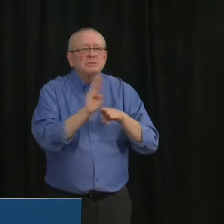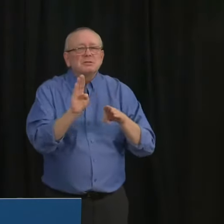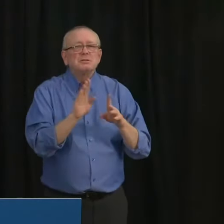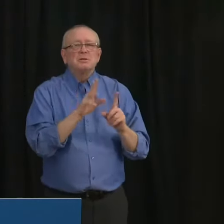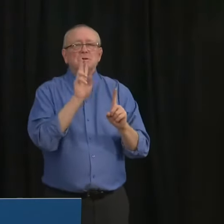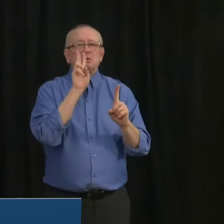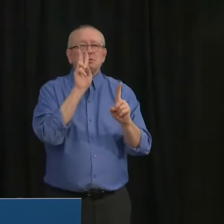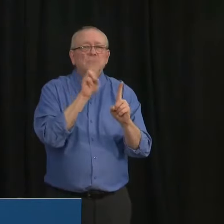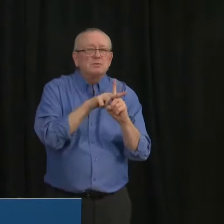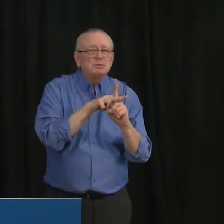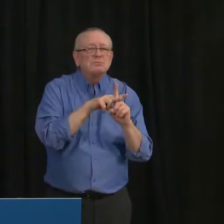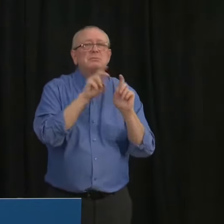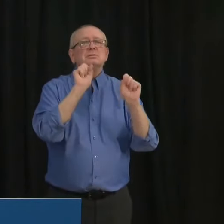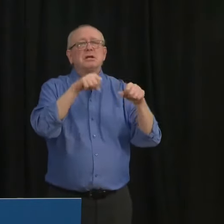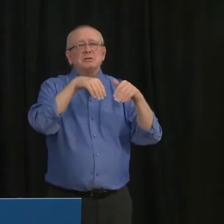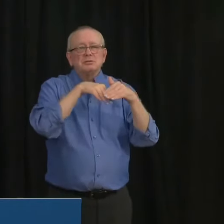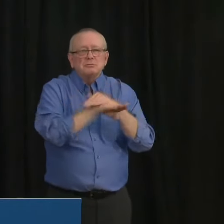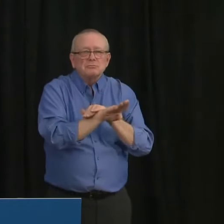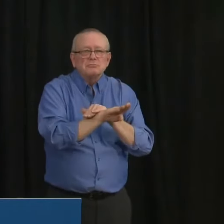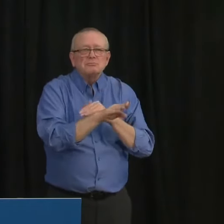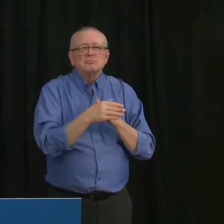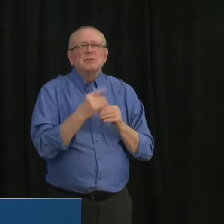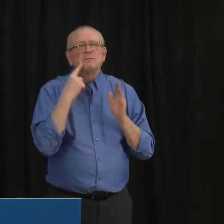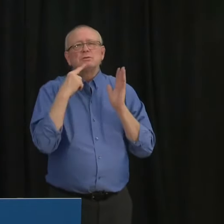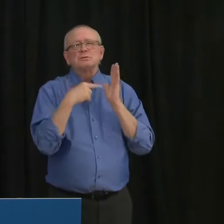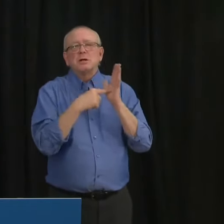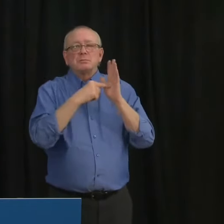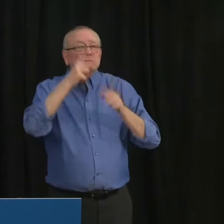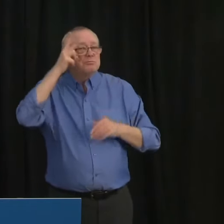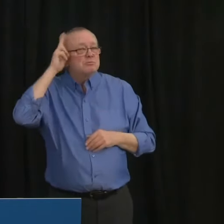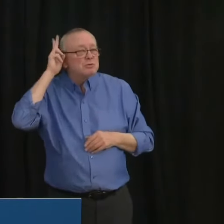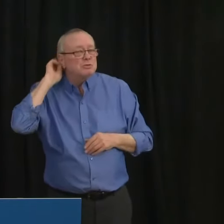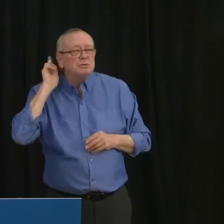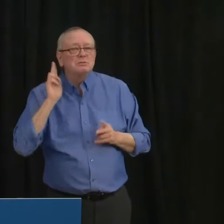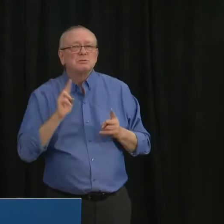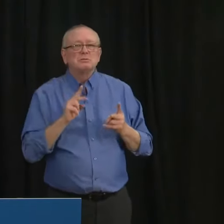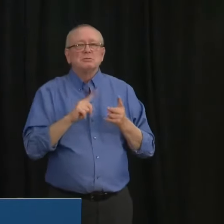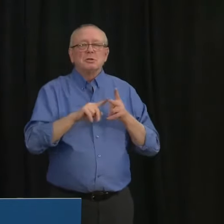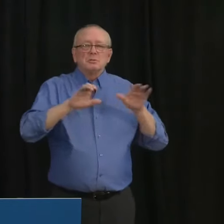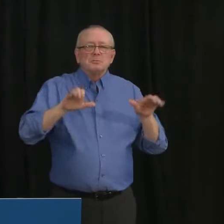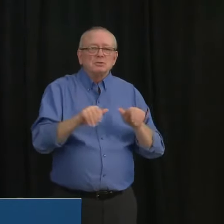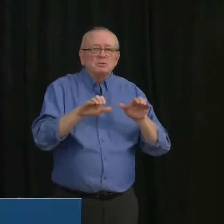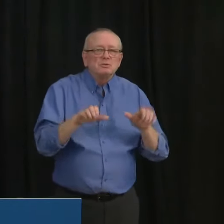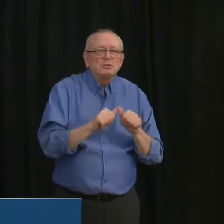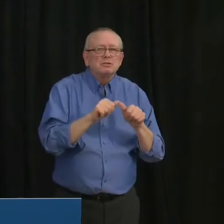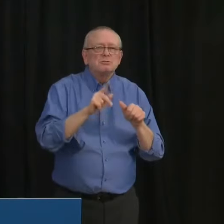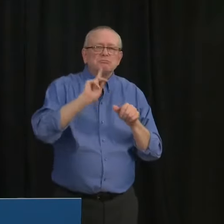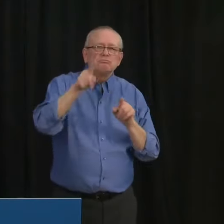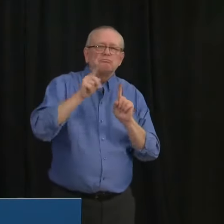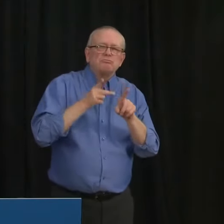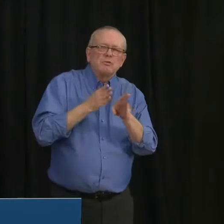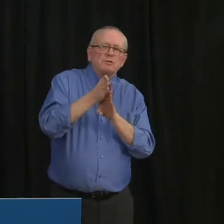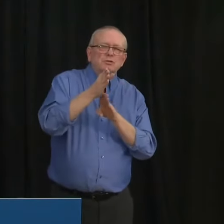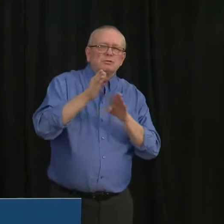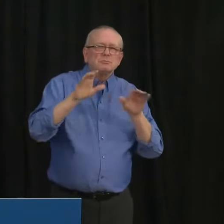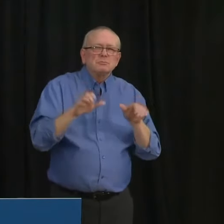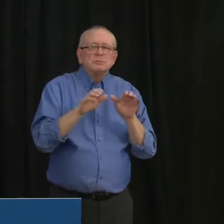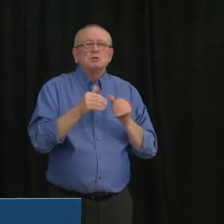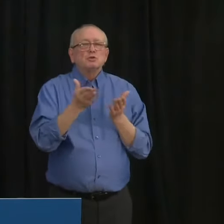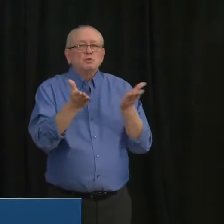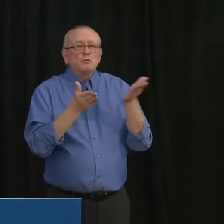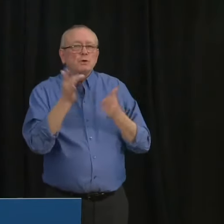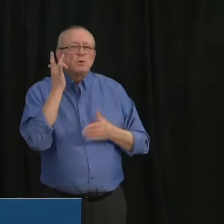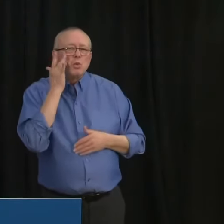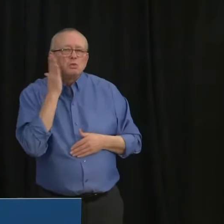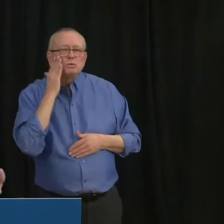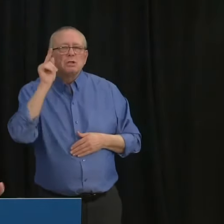in place. This includes hair salons, personal wellness services, hotels, professional services and other businesses. I just want to pause there